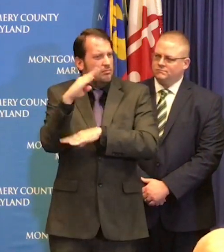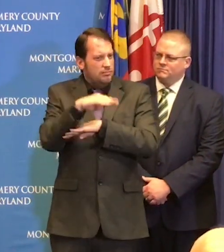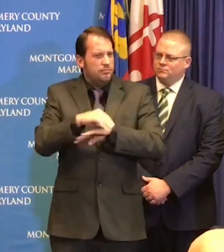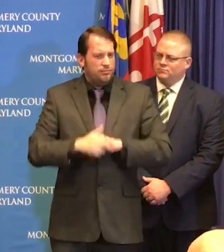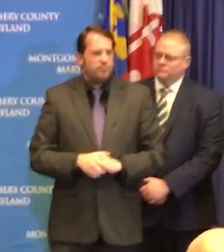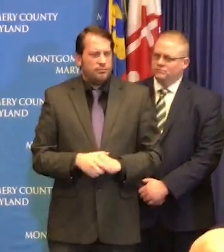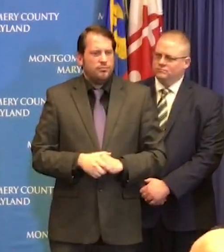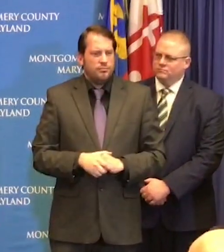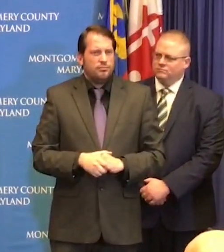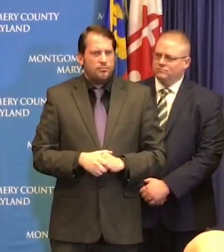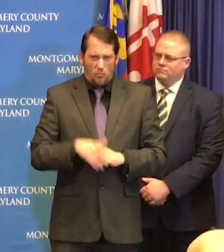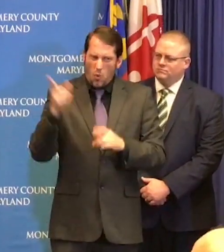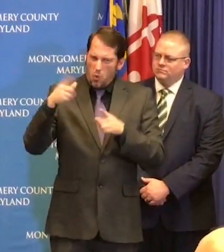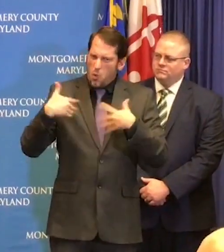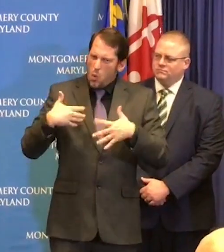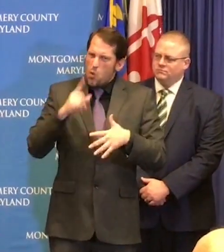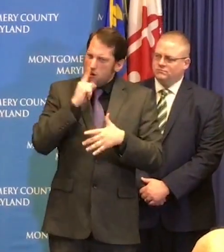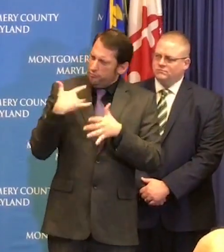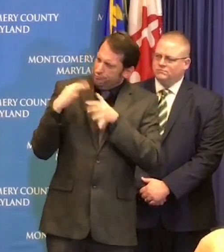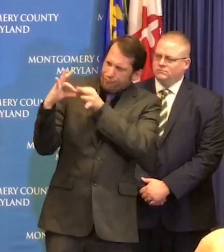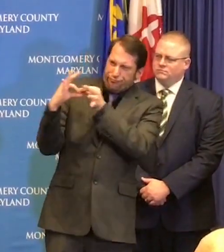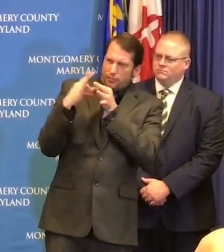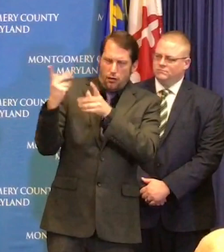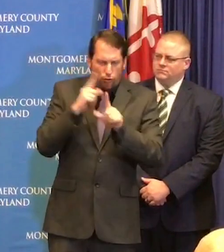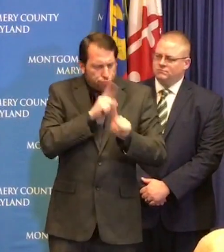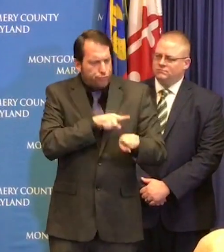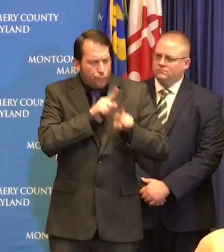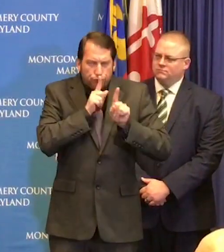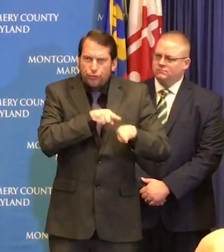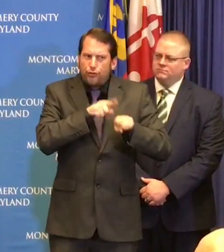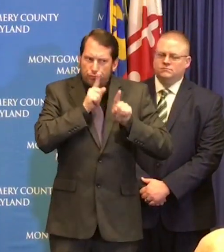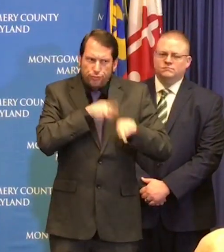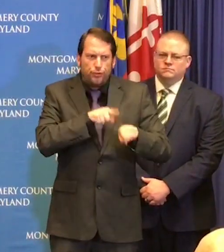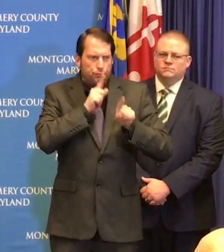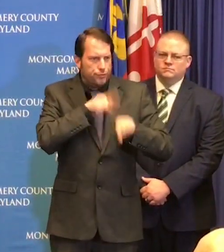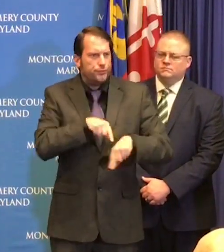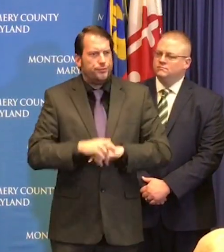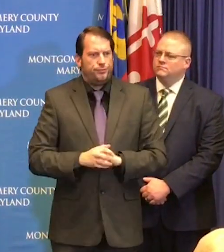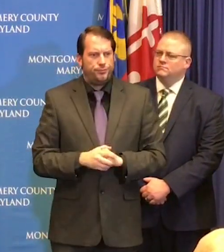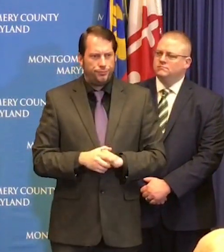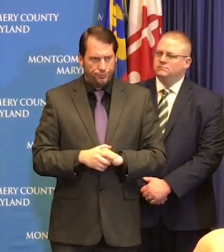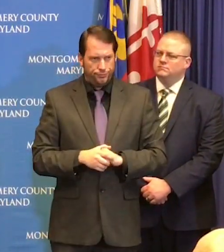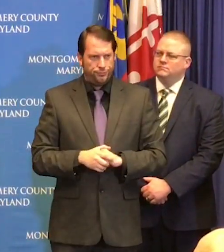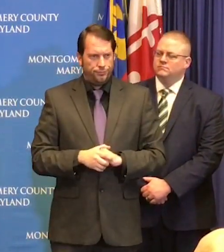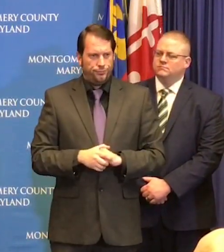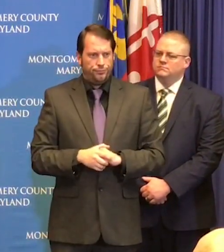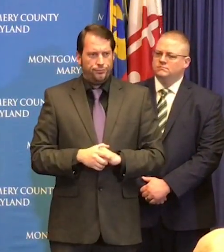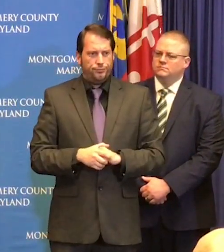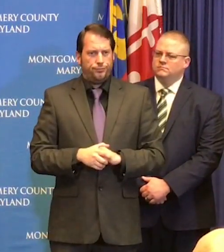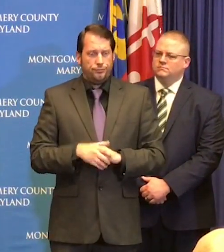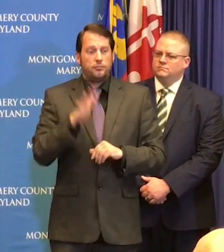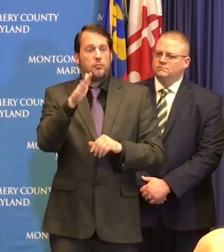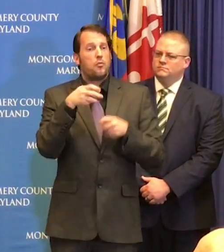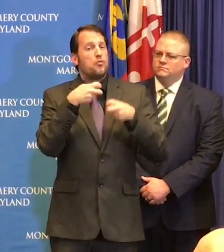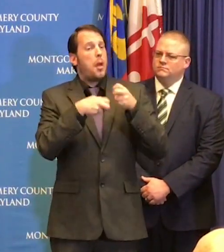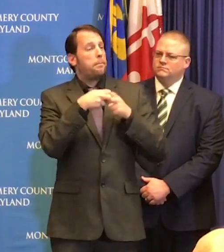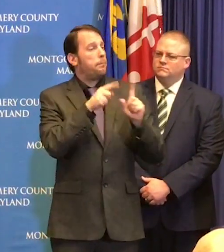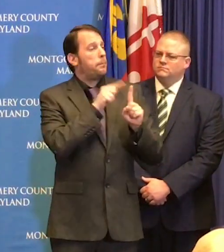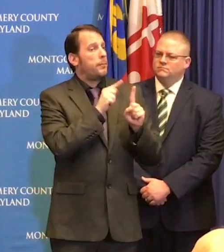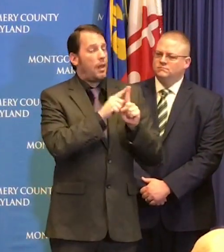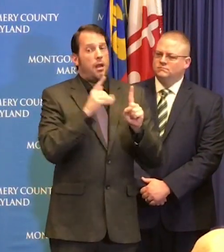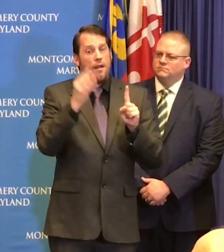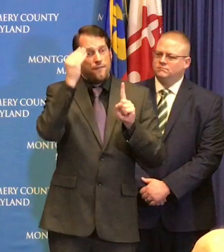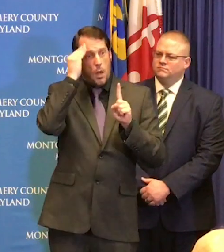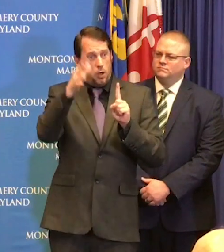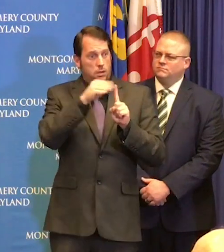think you know part of the problem everybody deals with this how fast the information is on can it can unfold. At moments like this